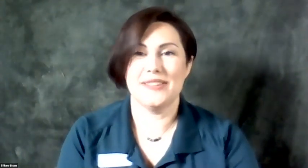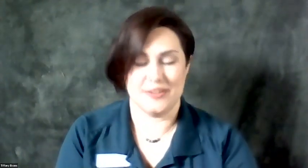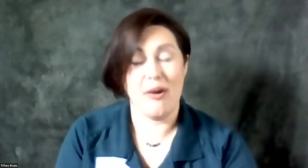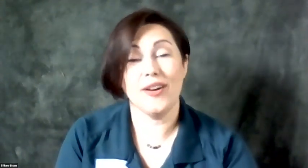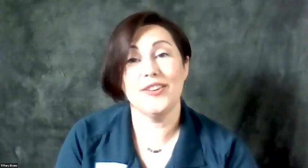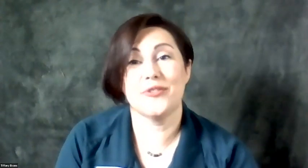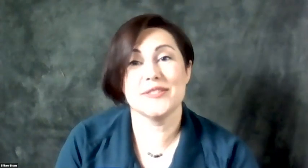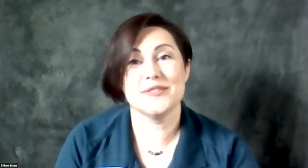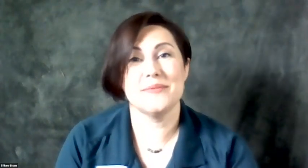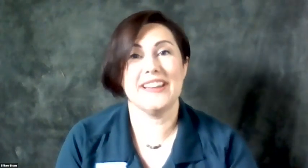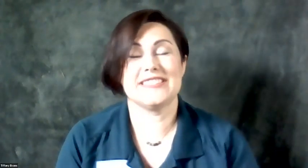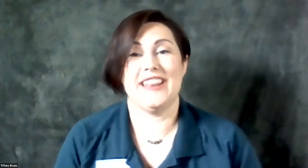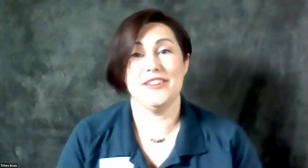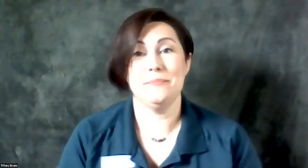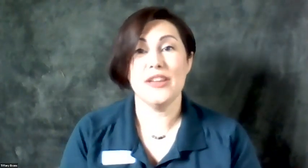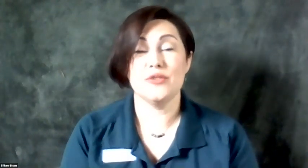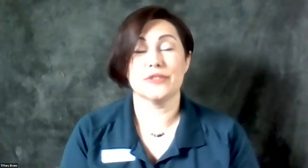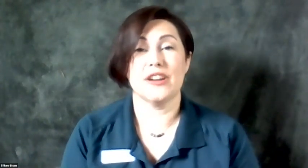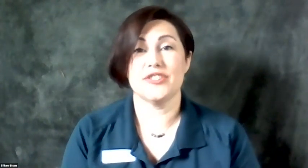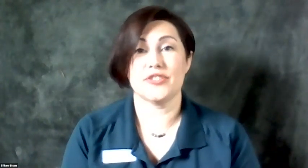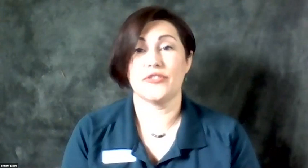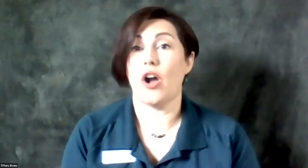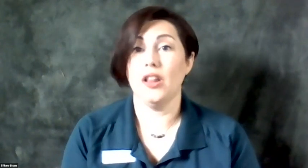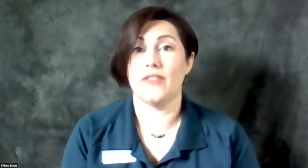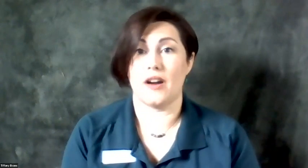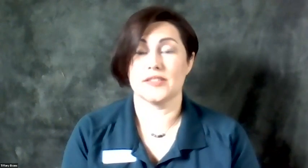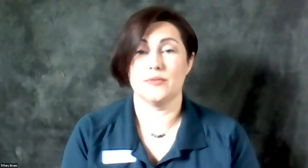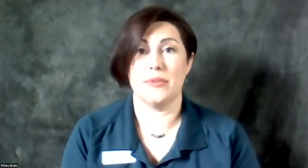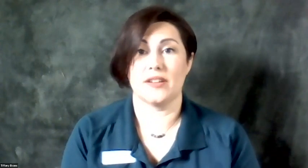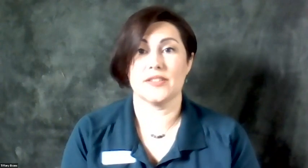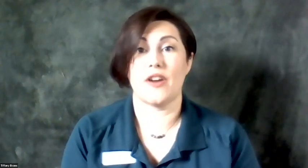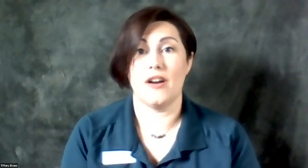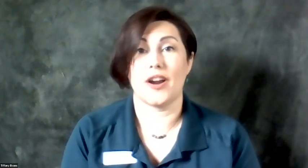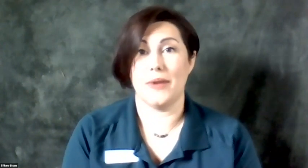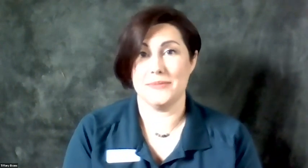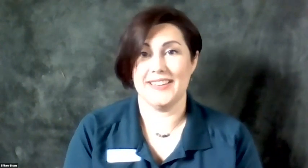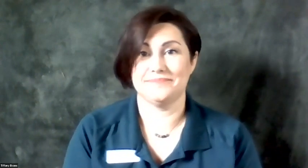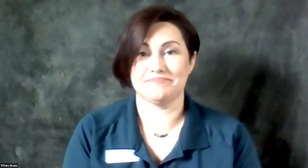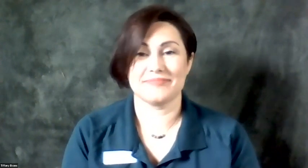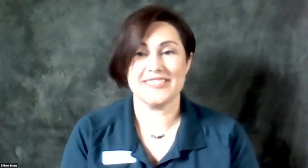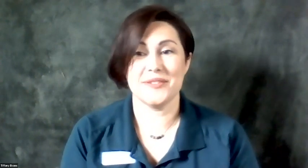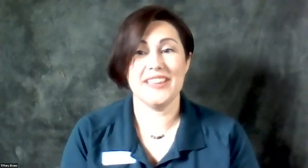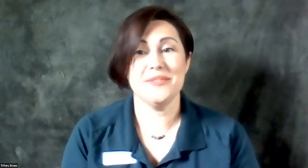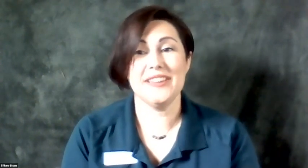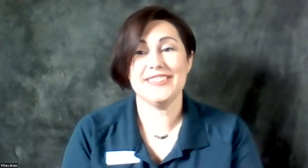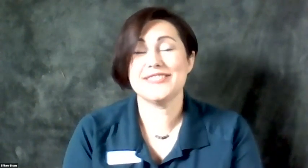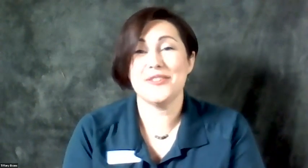tomorrow for the zoom at 10 AM. You can register for all of our zoom webinars on our website. So thank you again so much